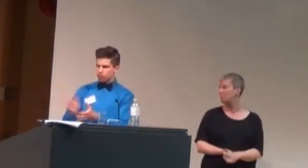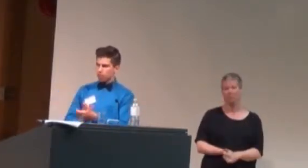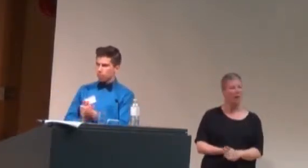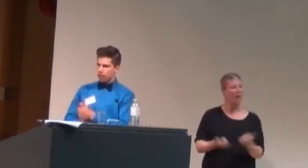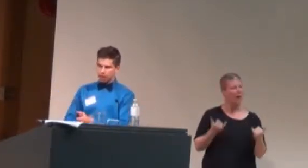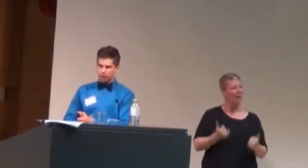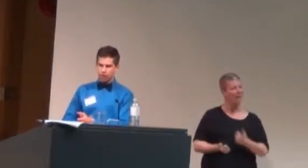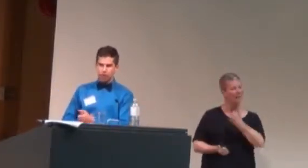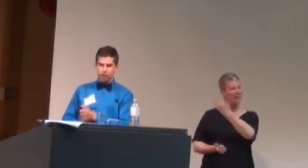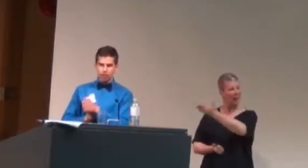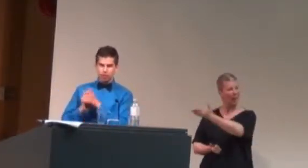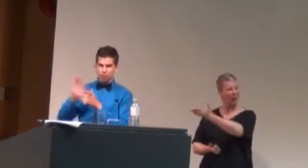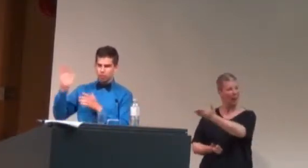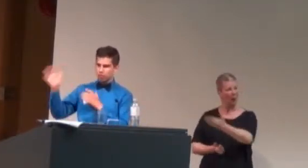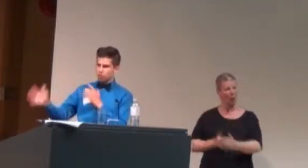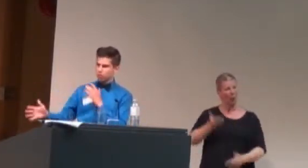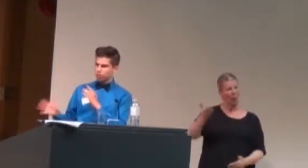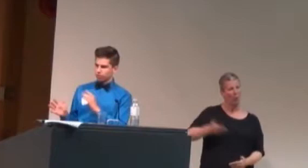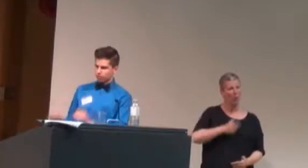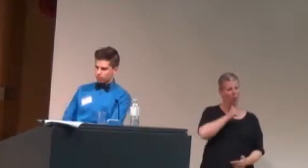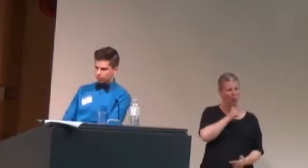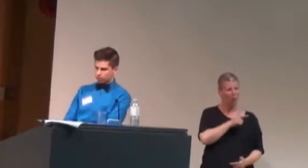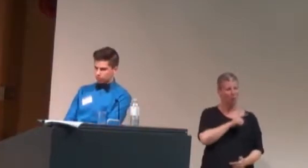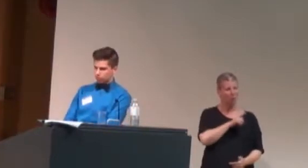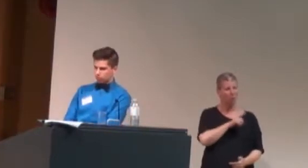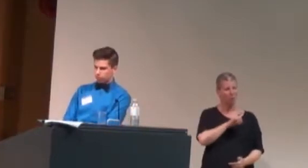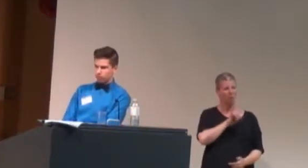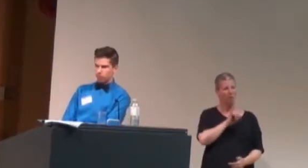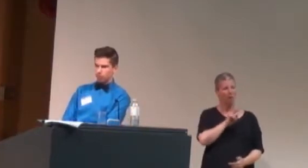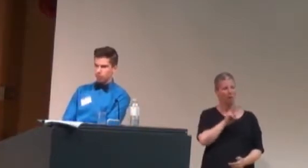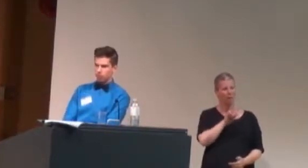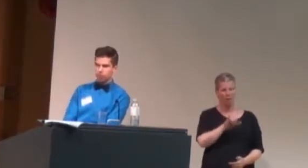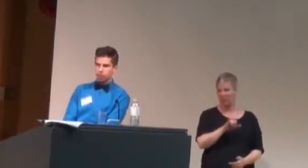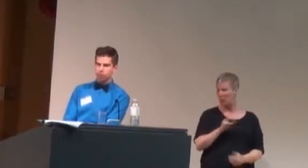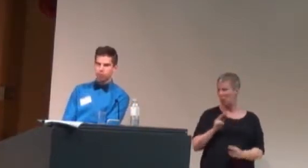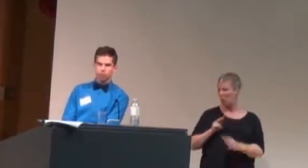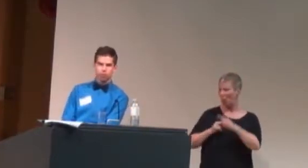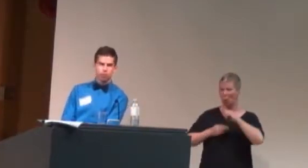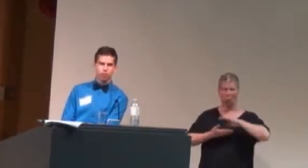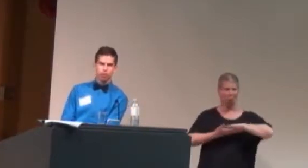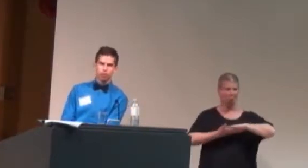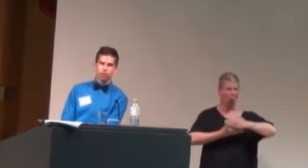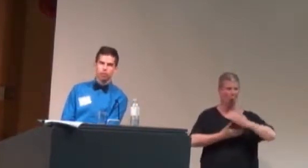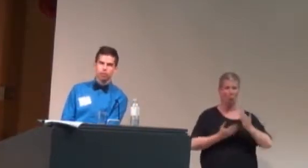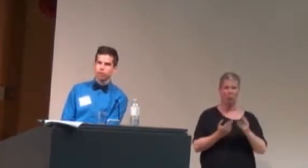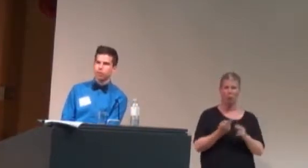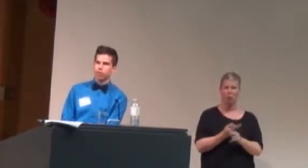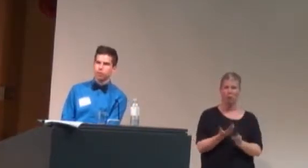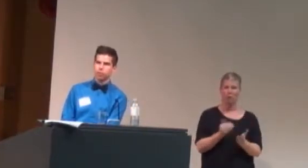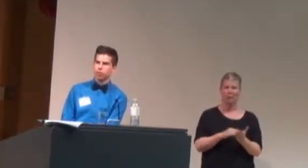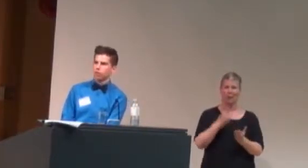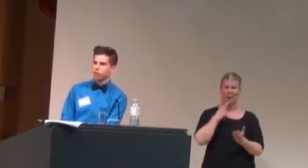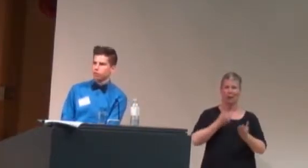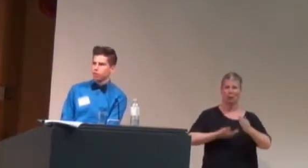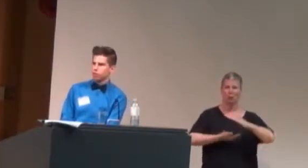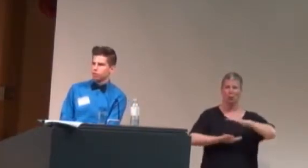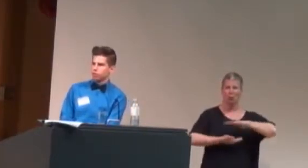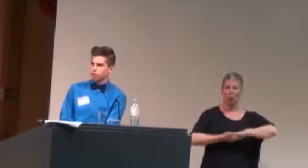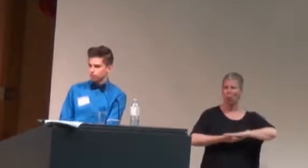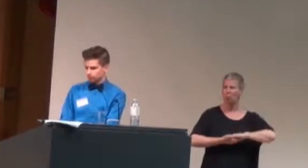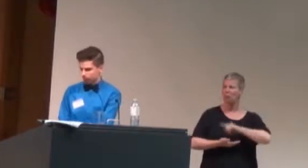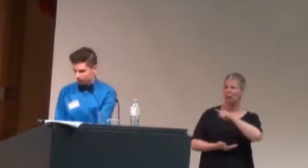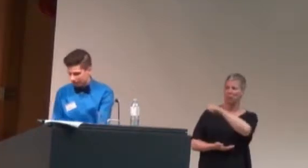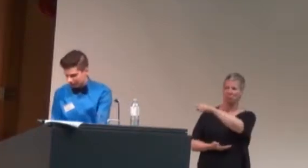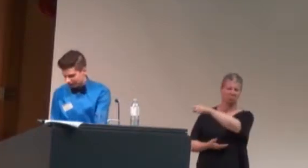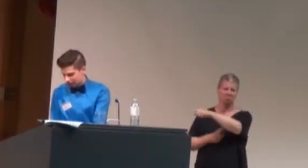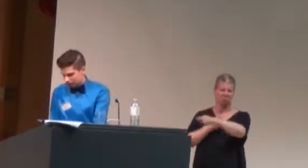I'm going to welcome up Ivy, who is also going to give a presentation. Hopefully this laptop allows us to use it again, because I closed it. Is this okay? I can